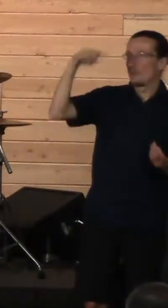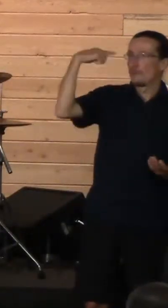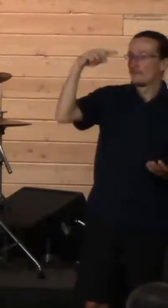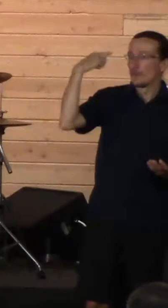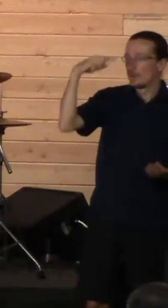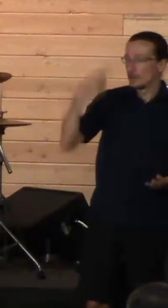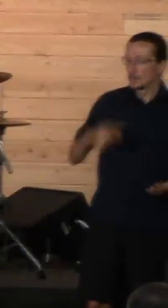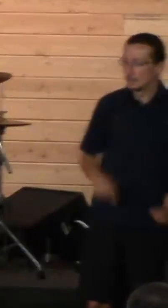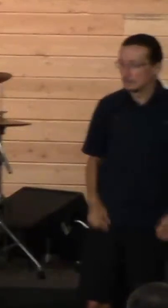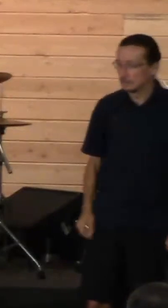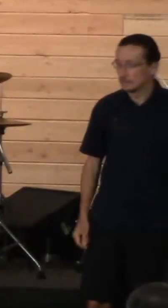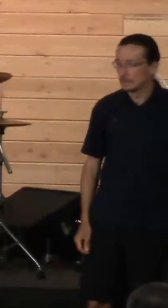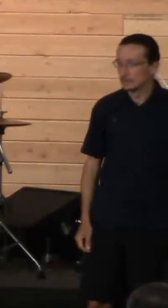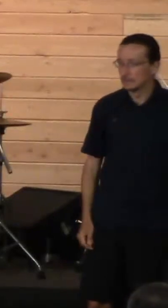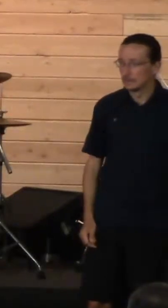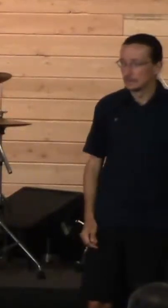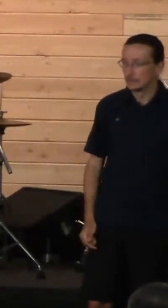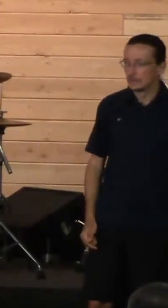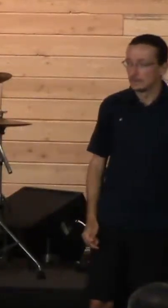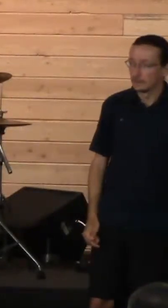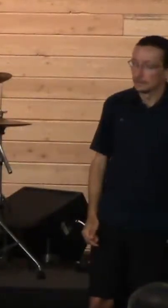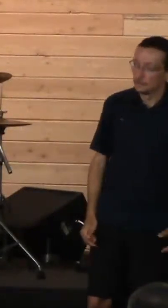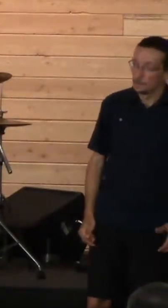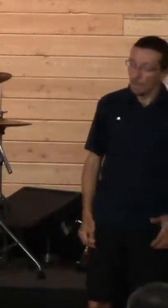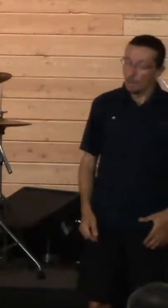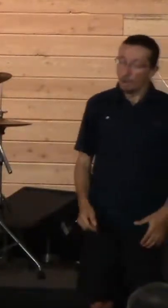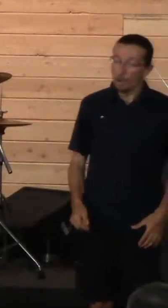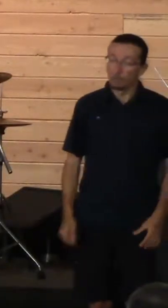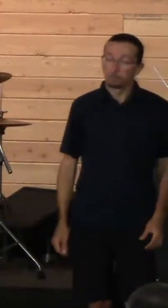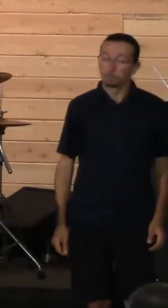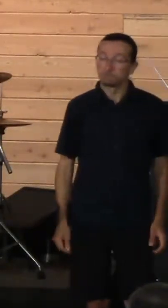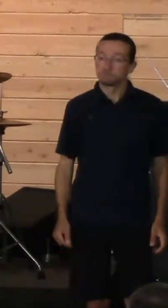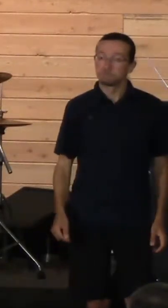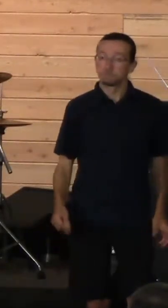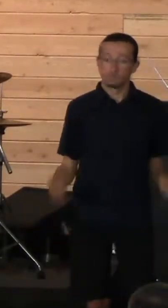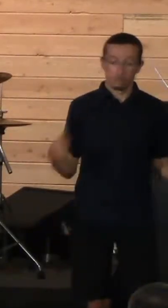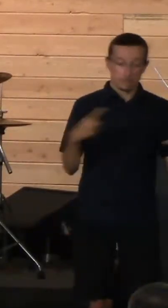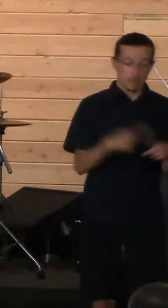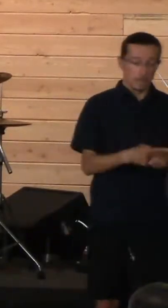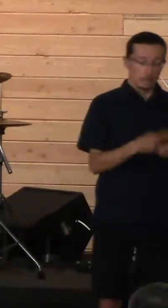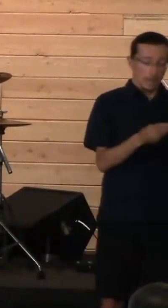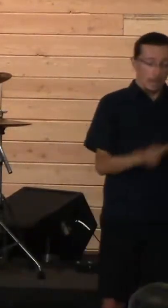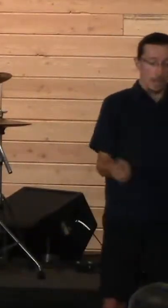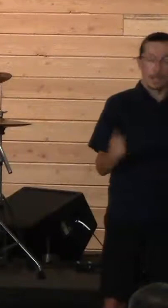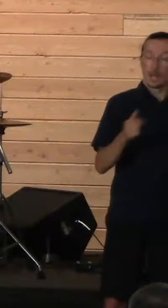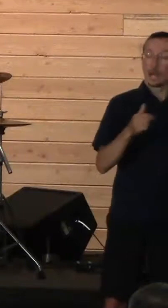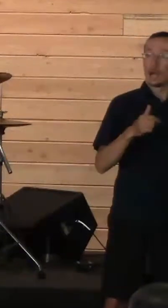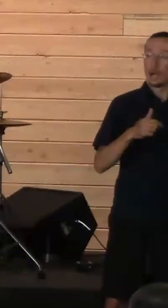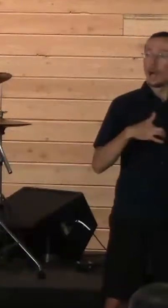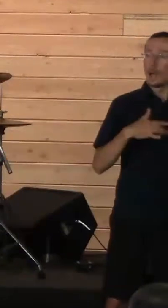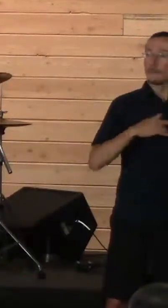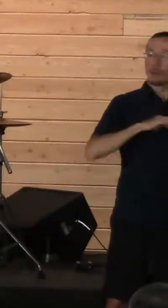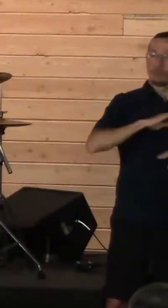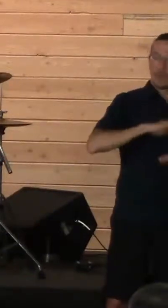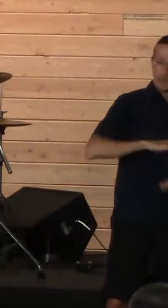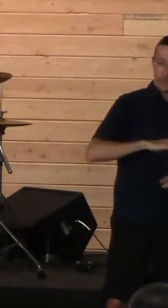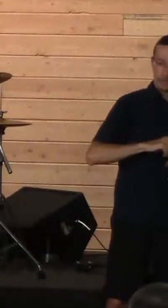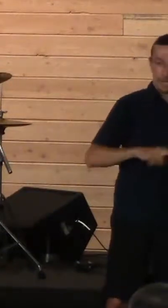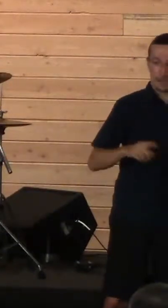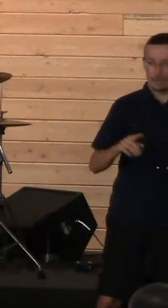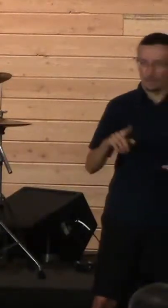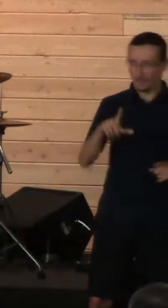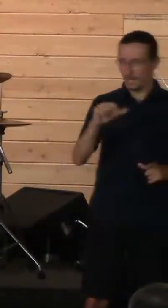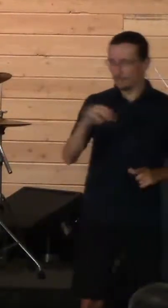And even though I was relieved that the conflict was over, it really wasn't. And that happens as